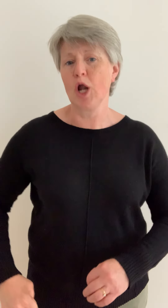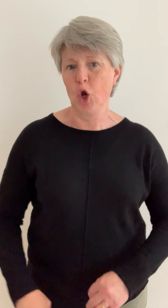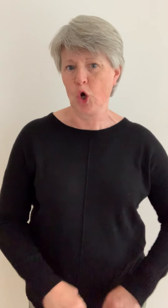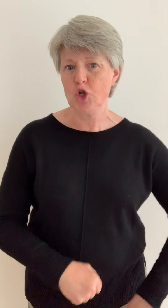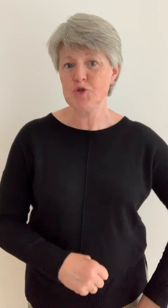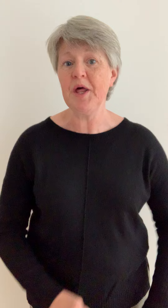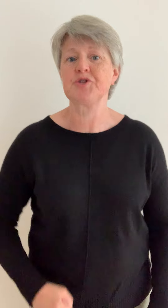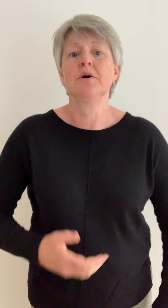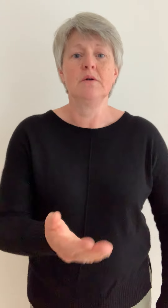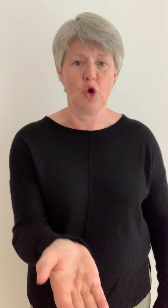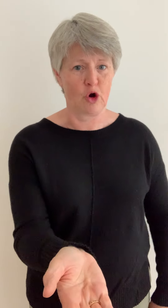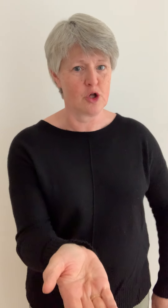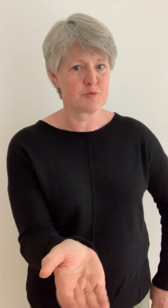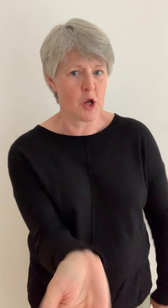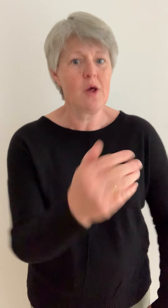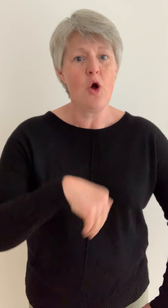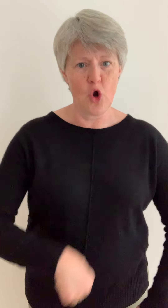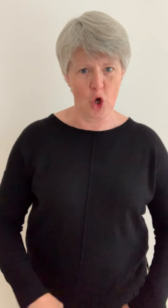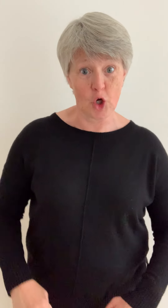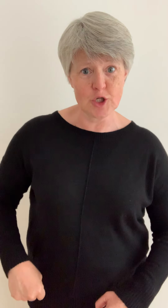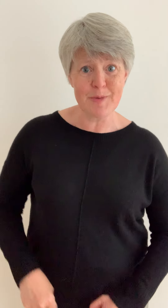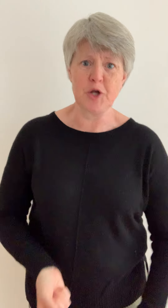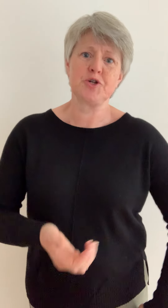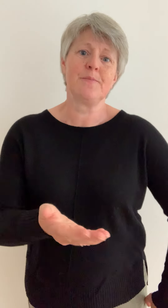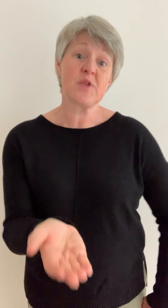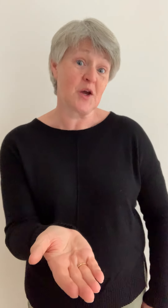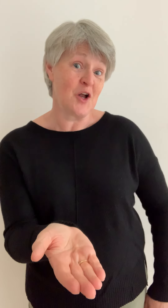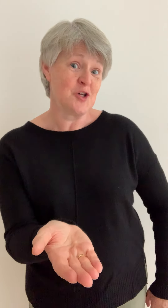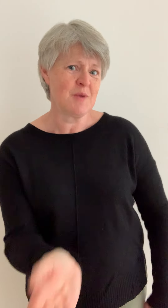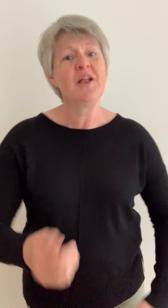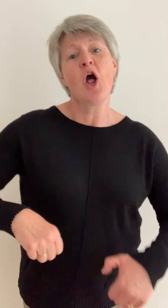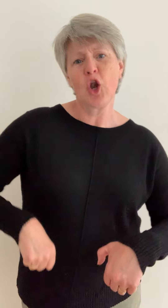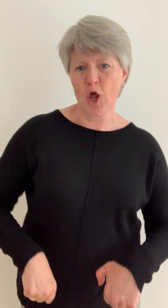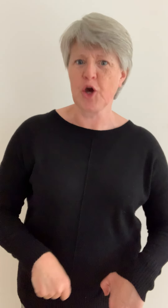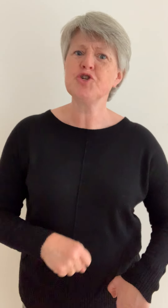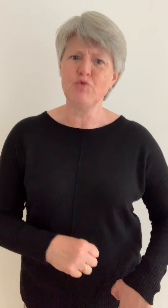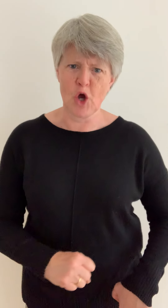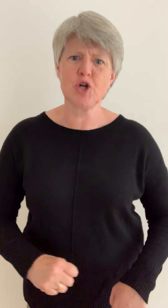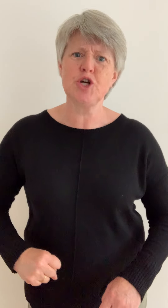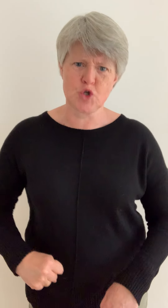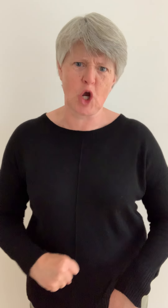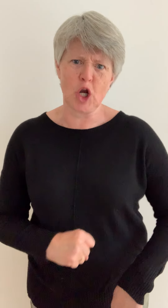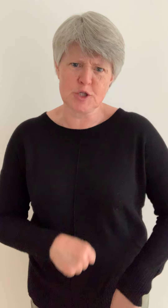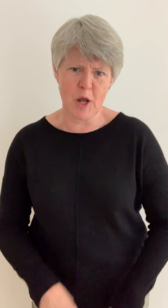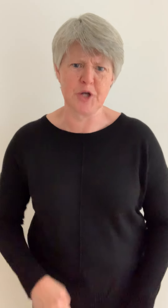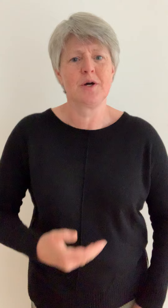Say lickety-split. Lickety-split. Lickety-rickety-trickety-split.